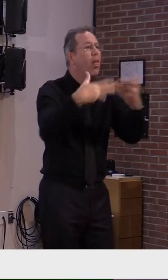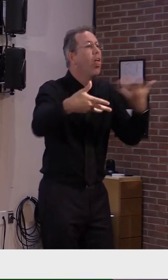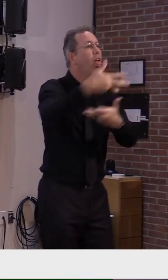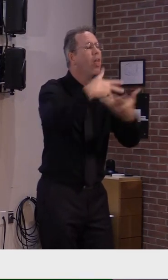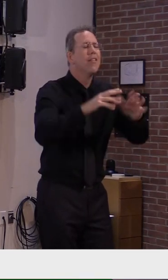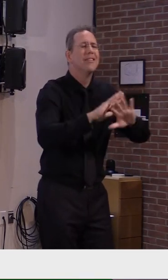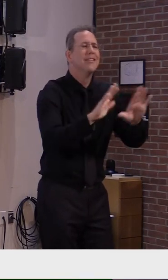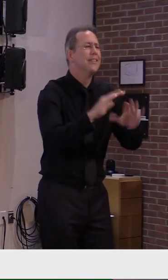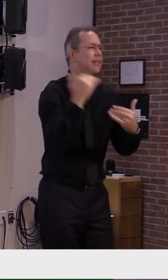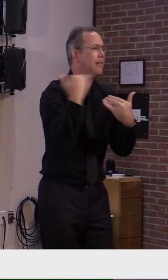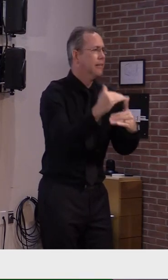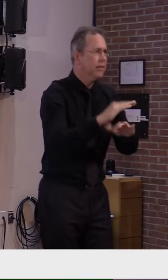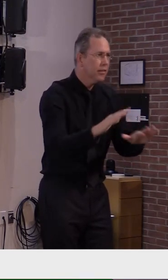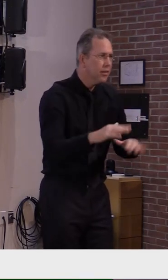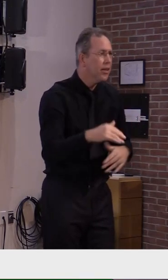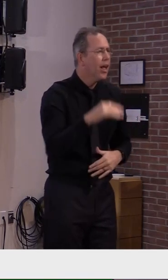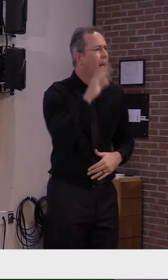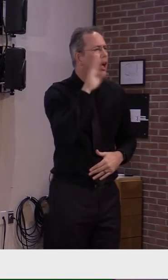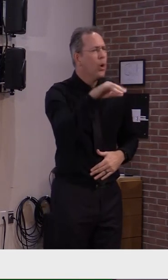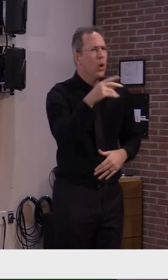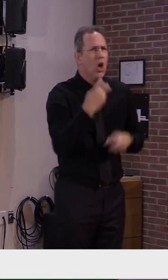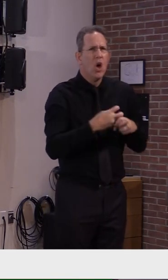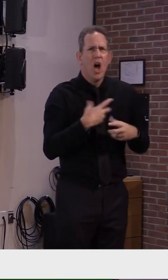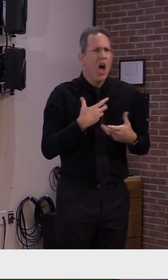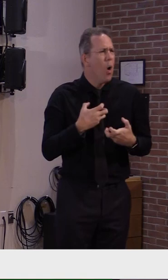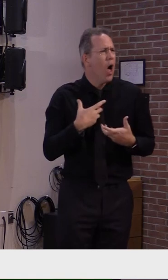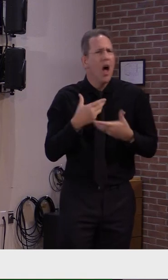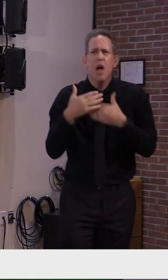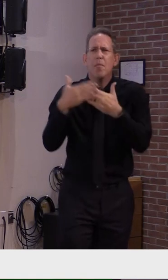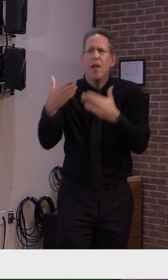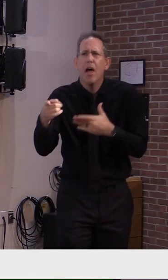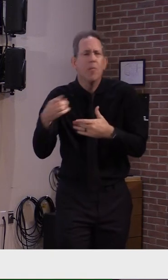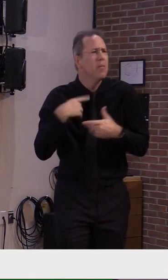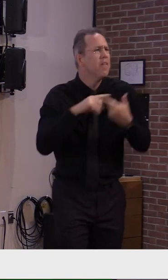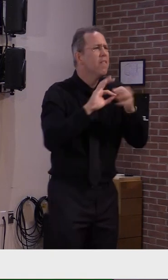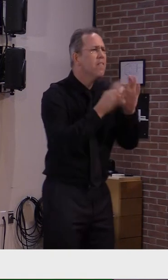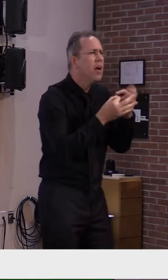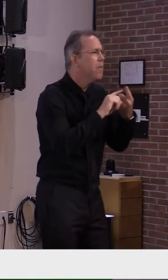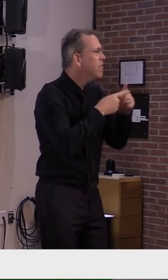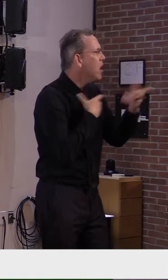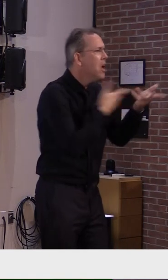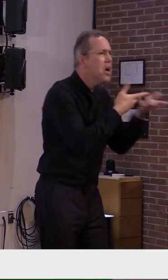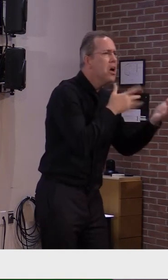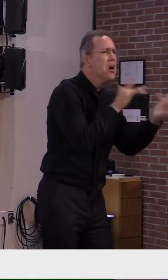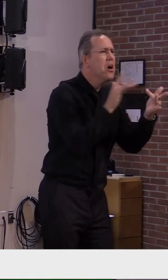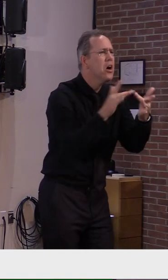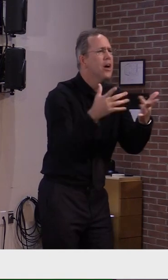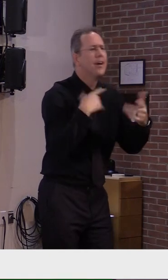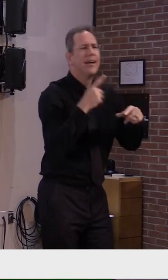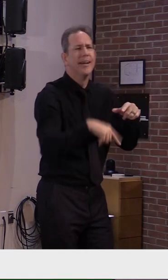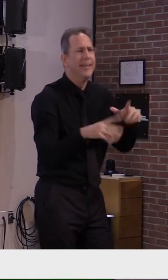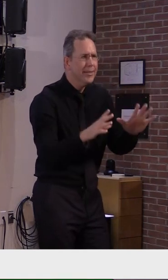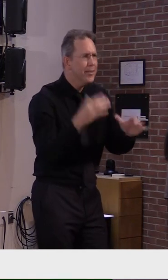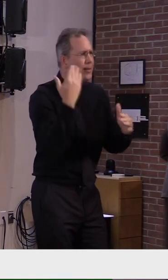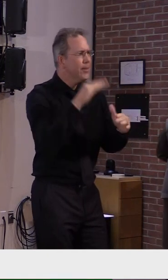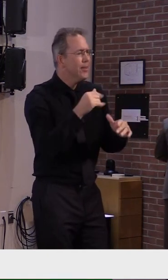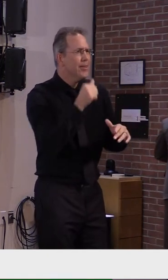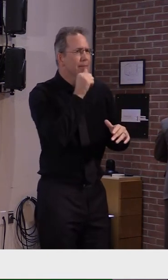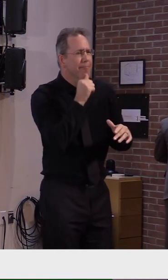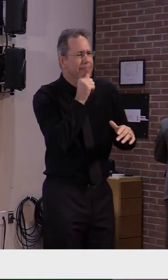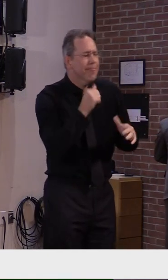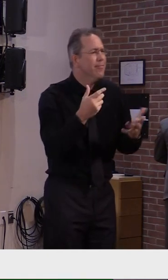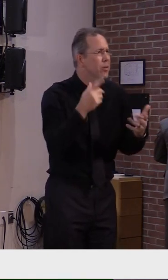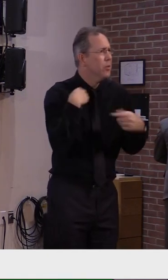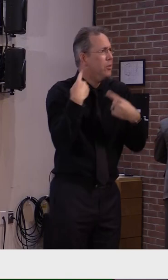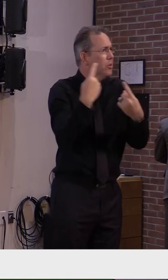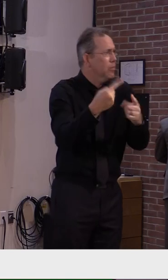incredibly difficult and frustrating especially with the holidays right around the corner but it's necessary and we need